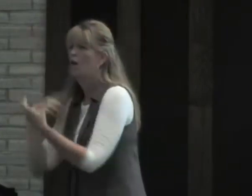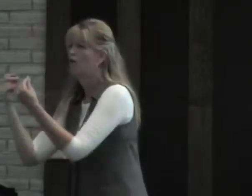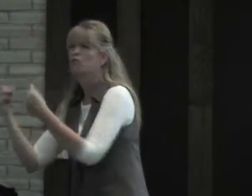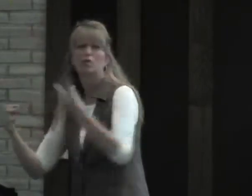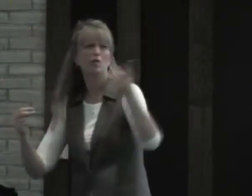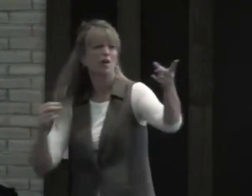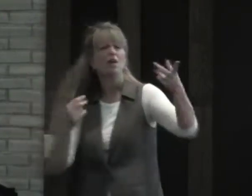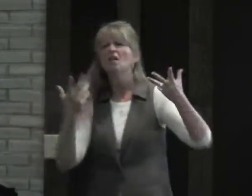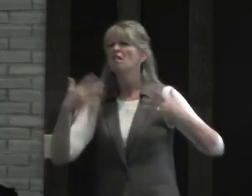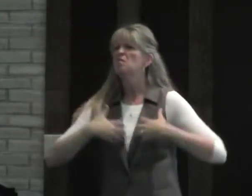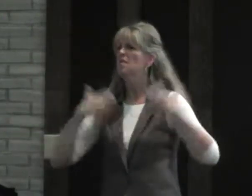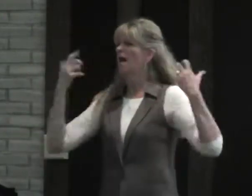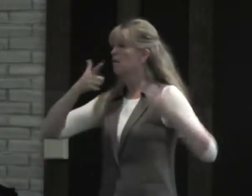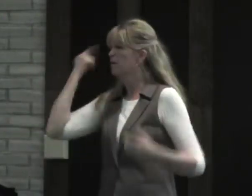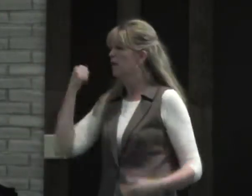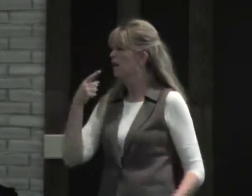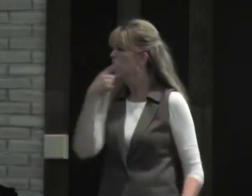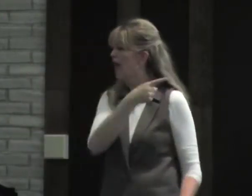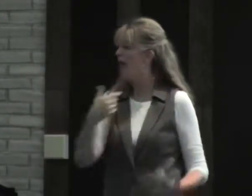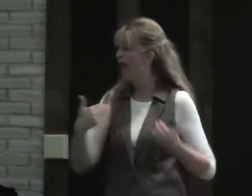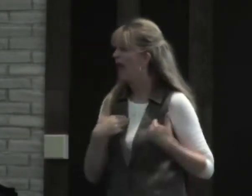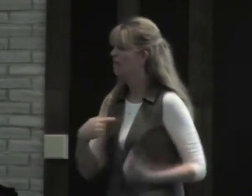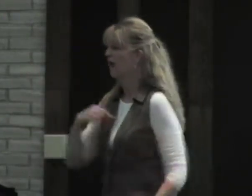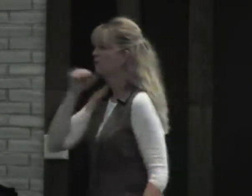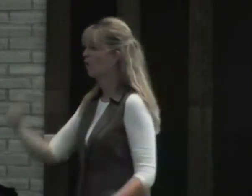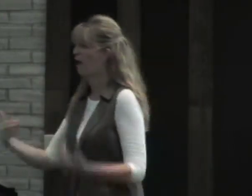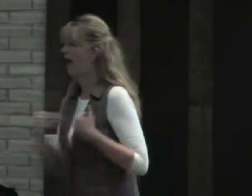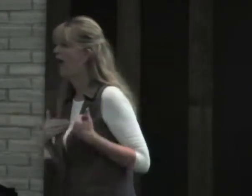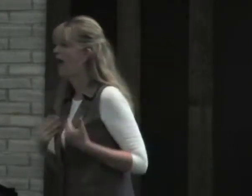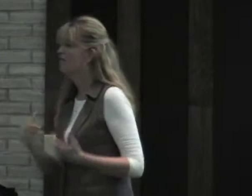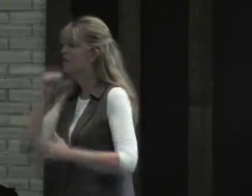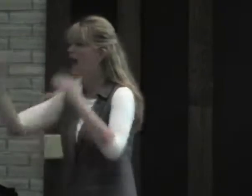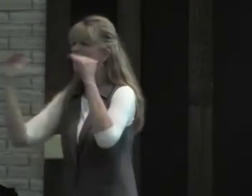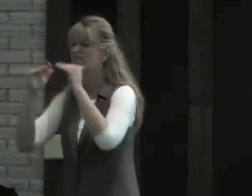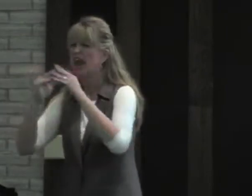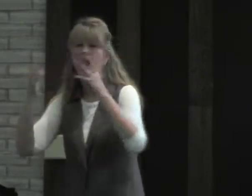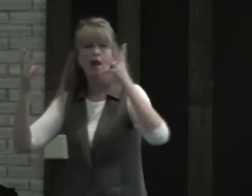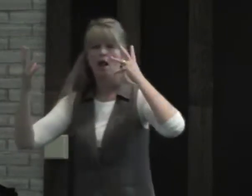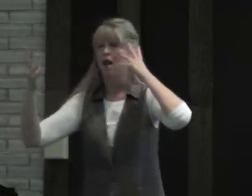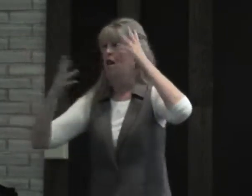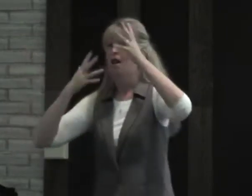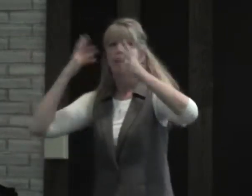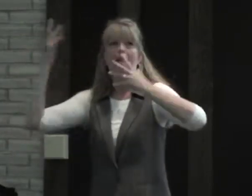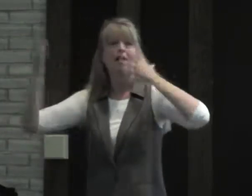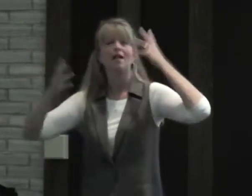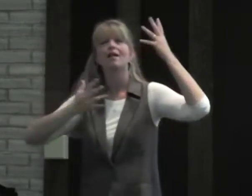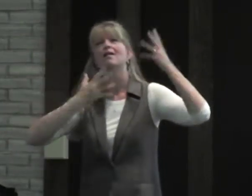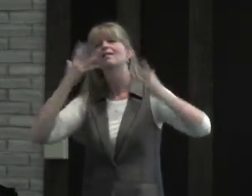And so why is my spiritual battery low? And I'm angry because they have all these things and it's not fair.